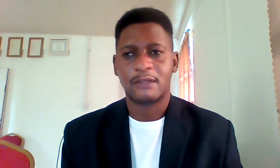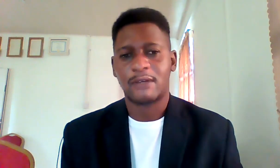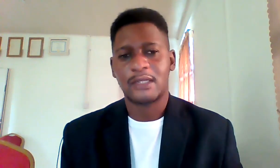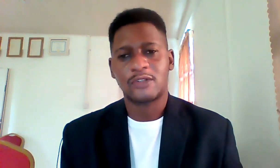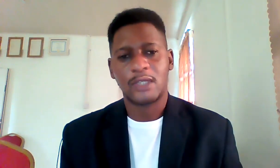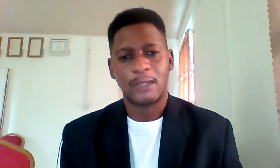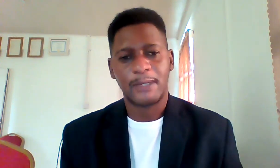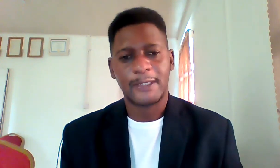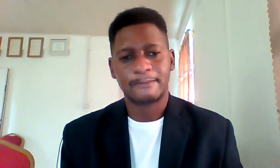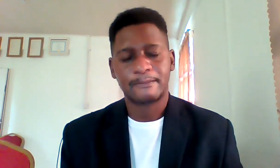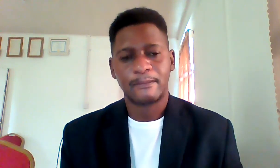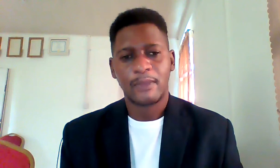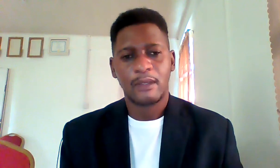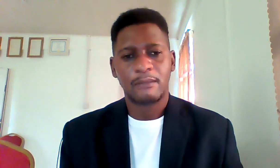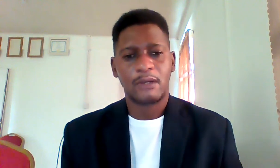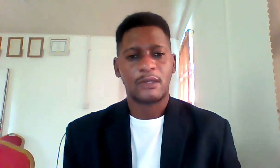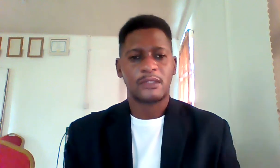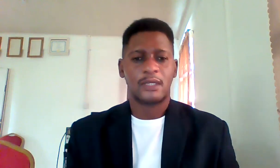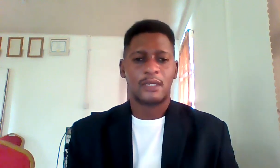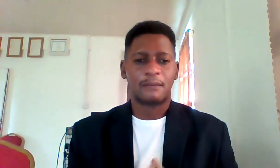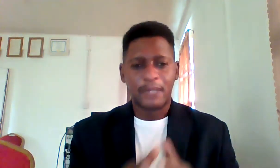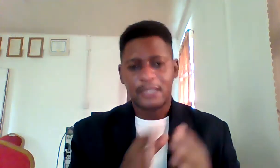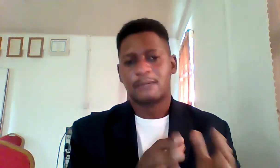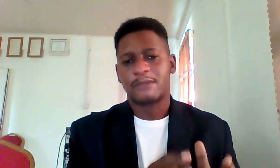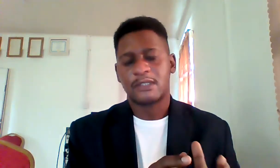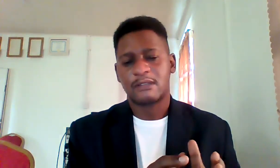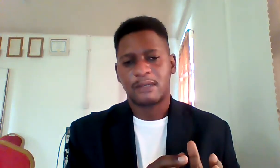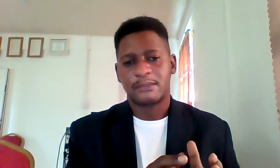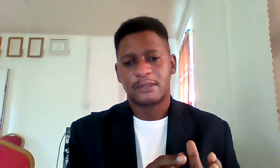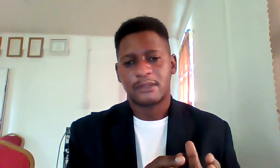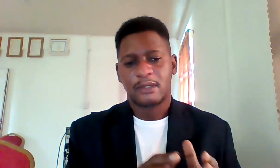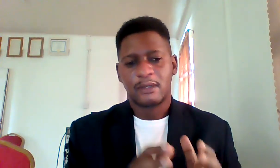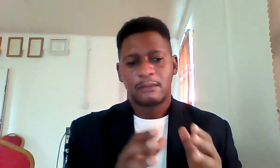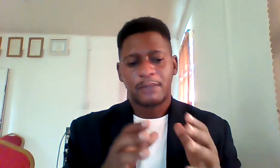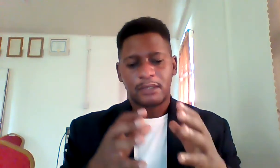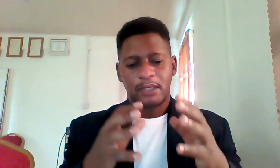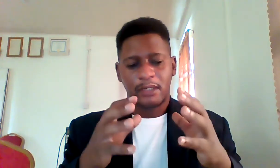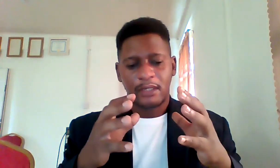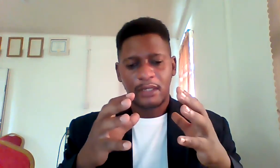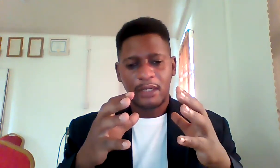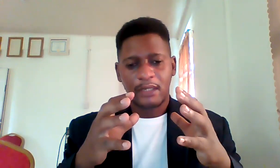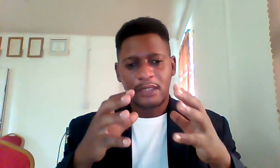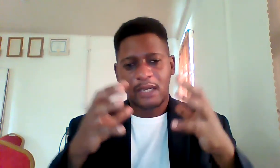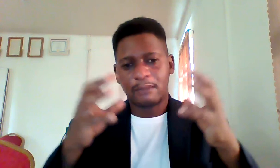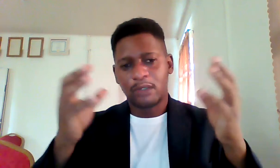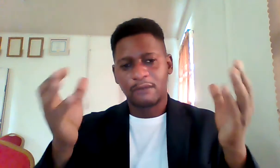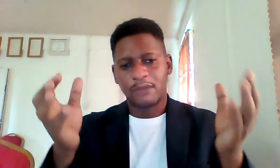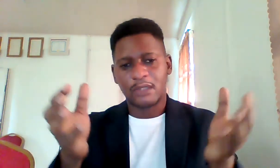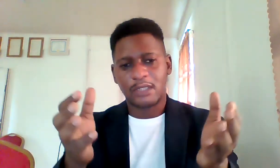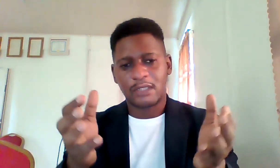their financial game planning planning because they apply some of the systems but the entire body of knowledge that